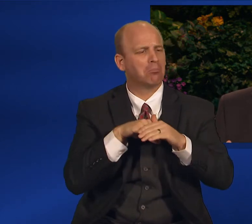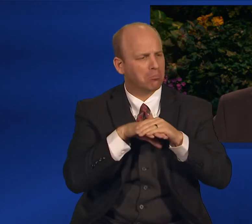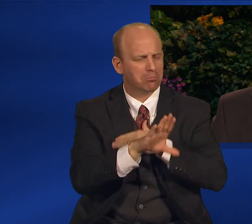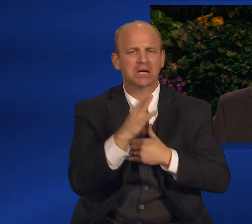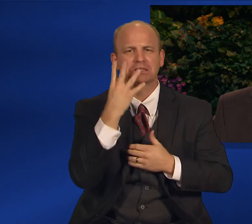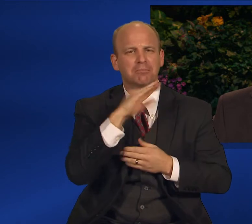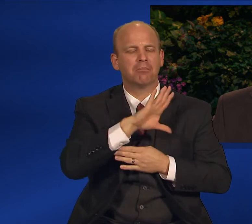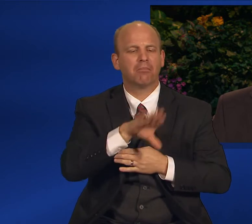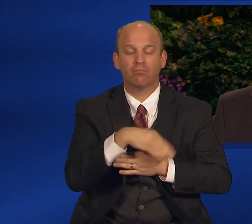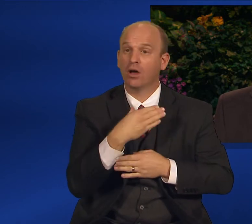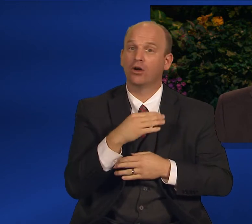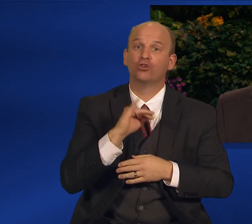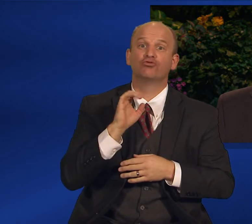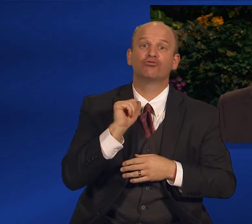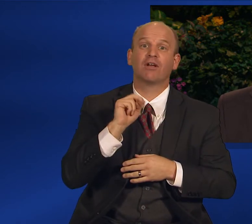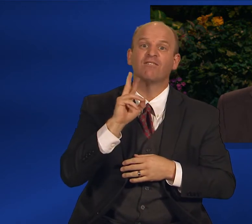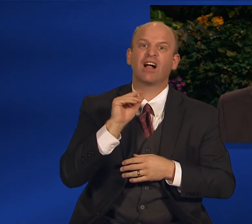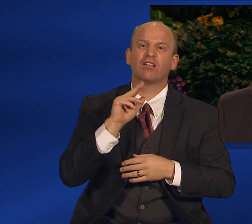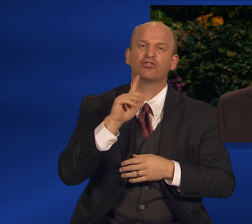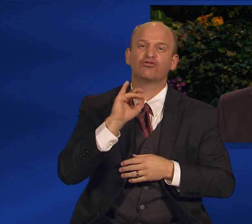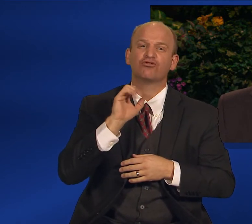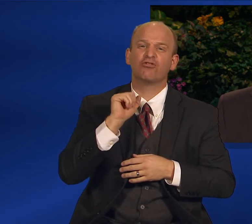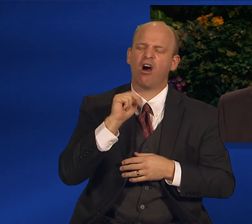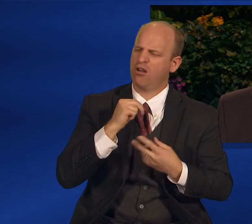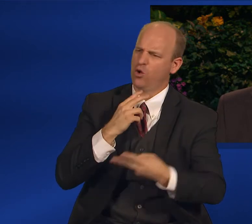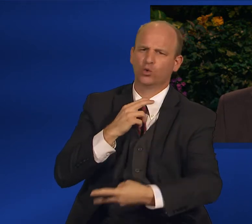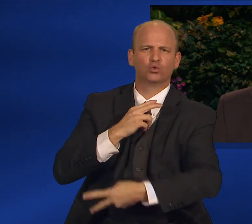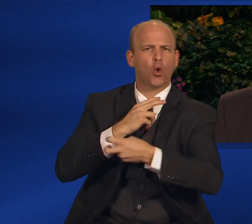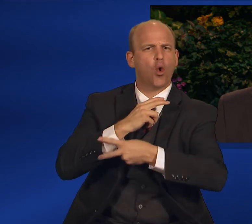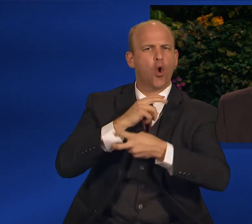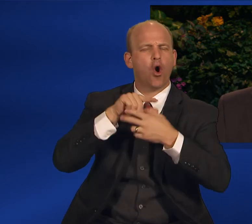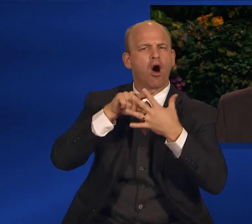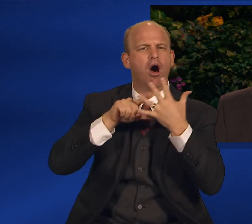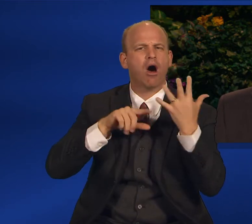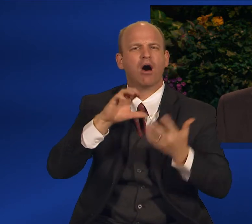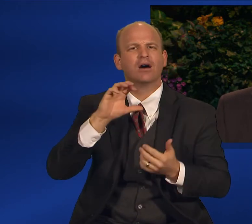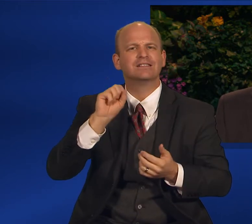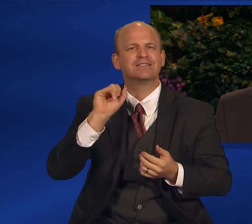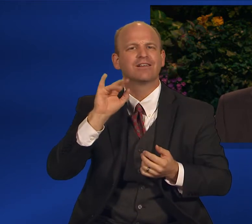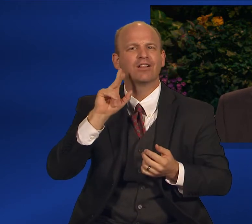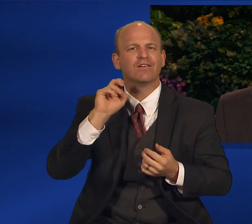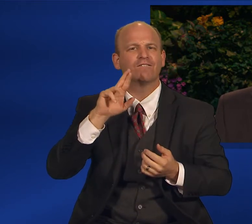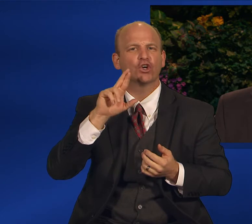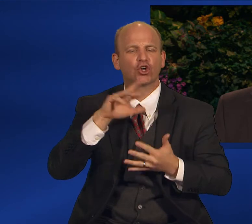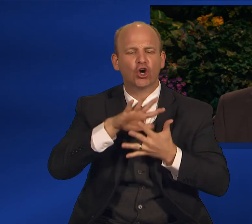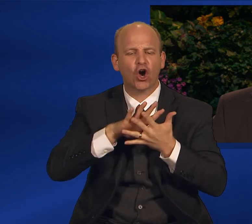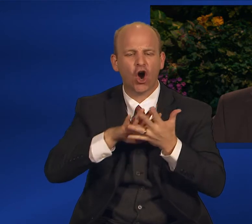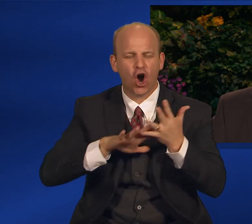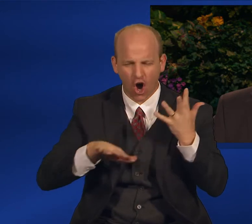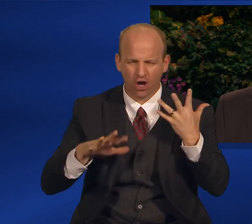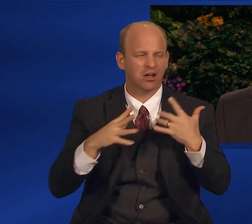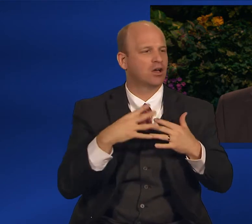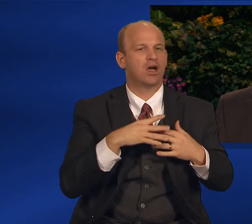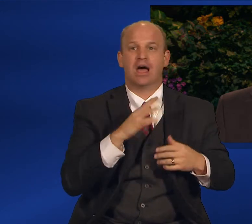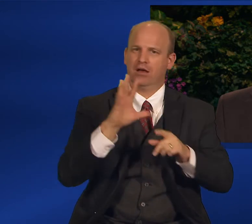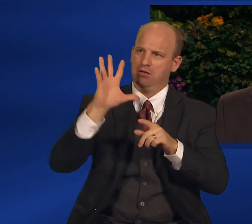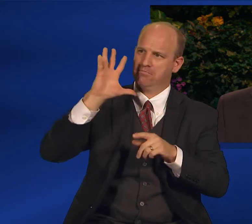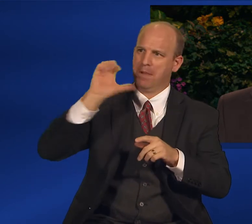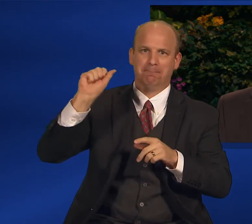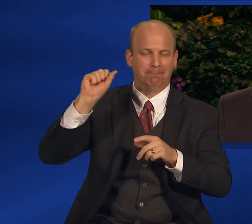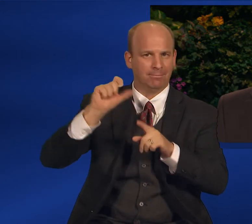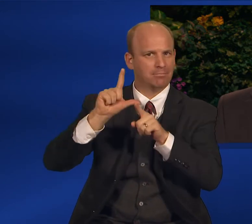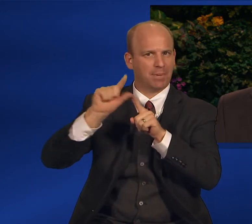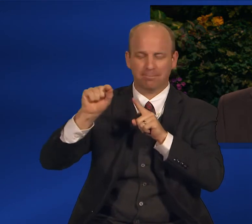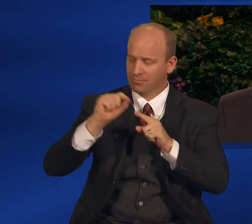a gift to him. When the gendarmes drag him back to the bishop's house, to Valjean's great surprise,